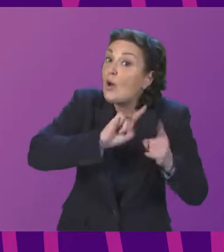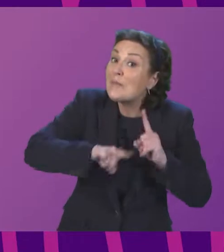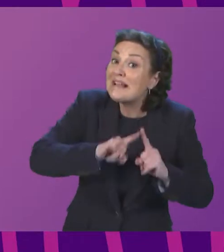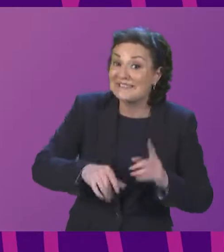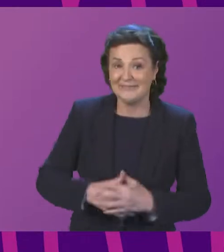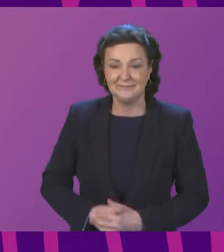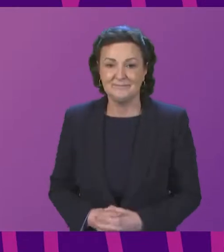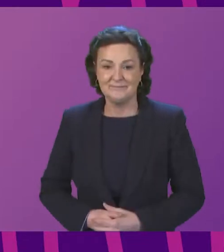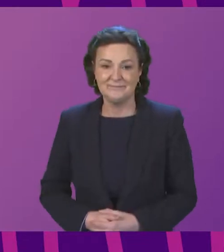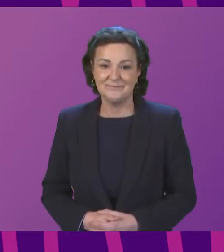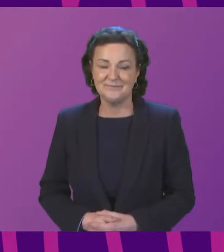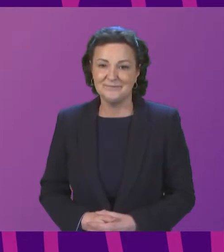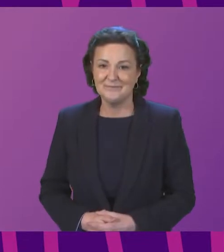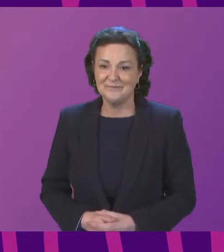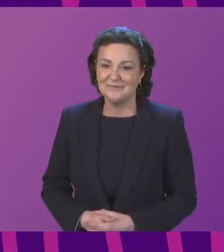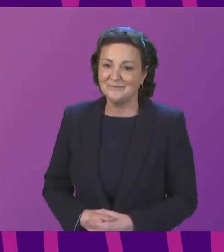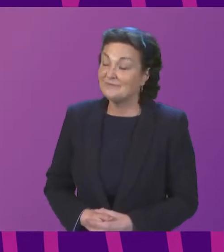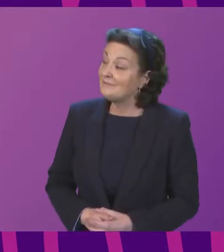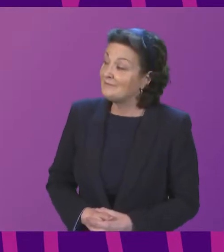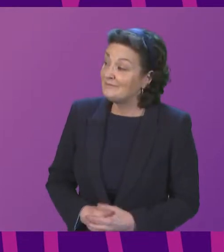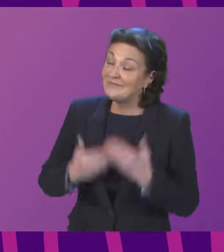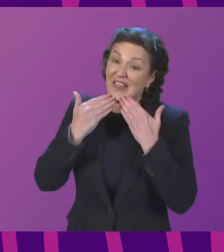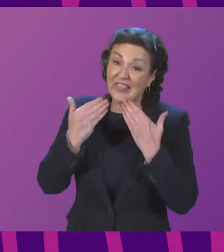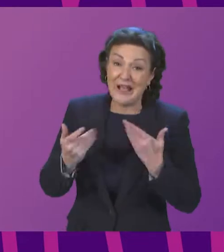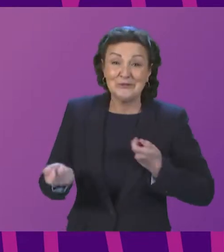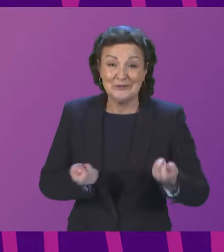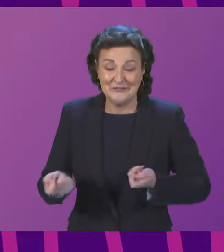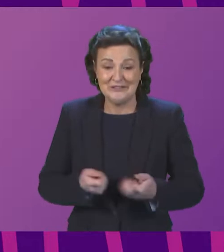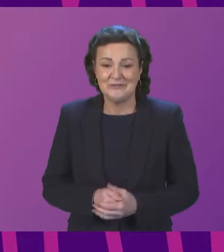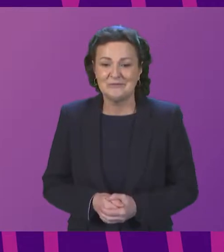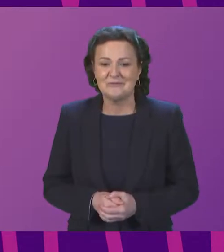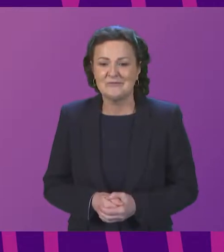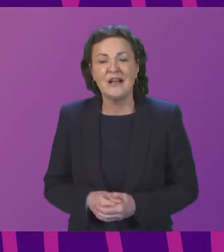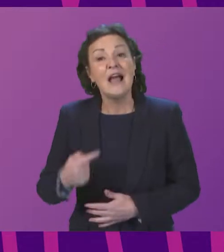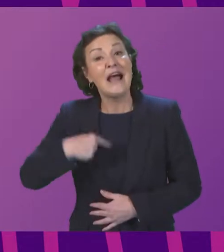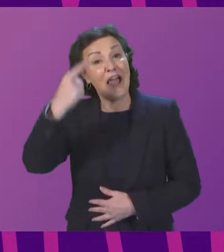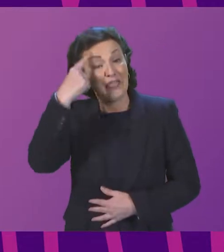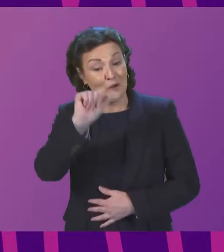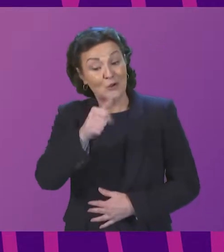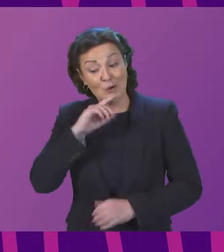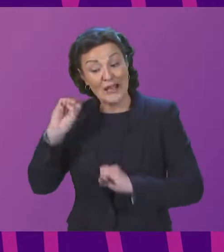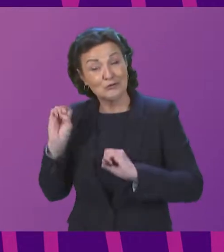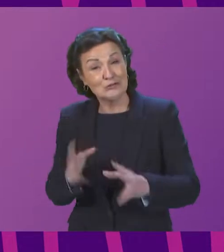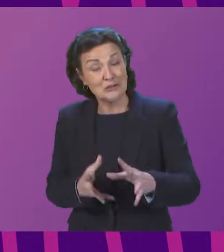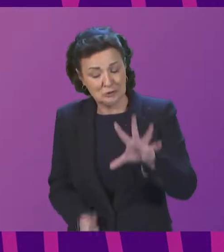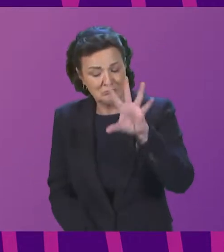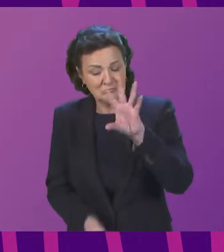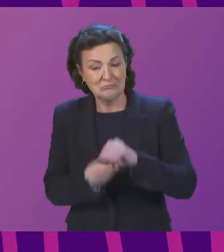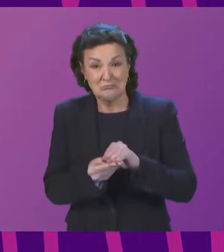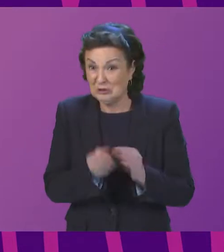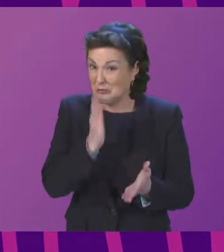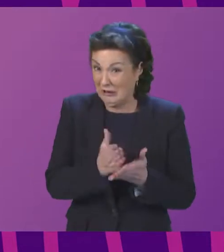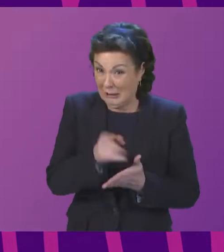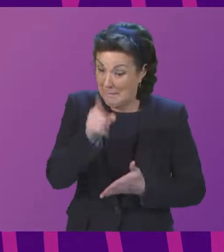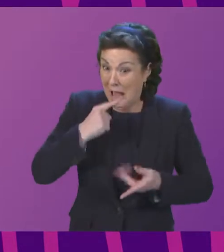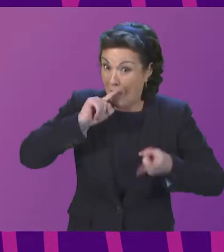to contribute. Thank you very much convener and given your comprehensive introduction to the petition you've taken most of